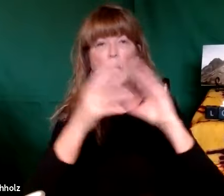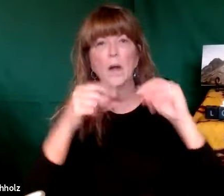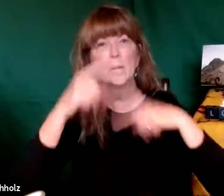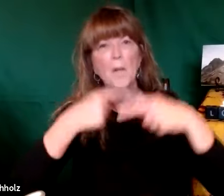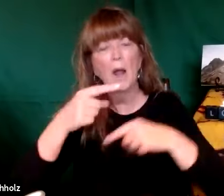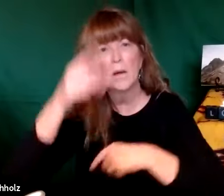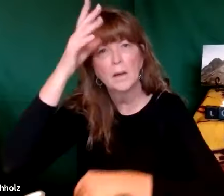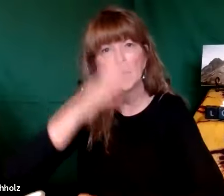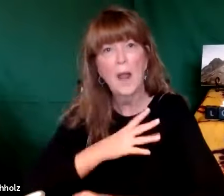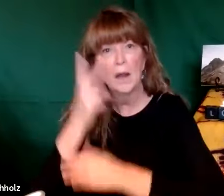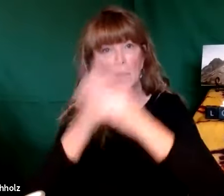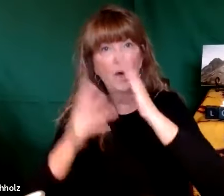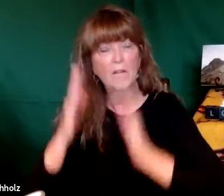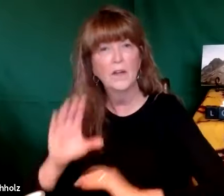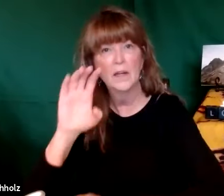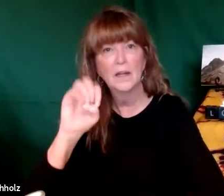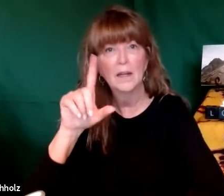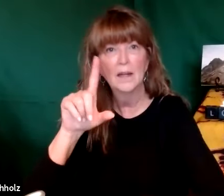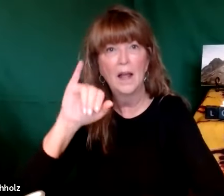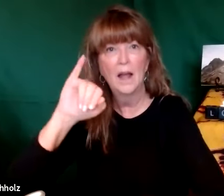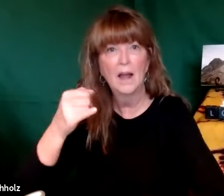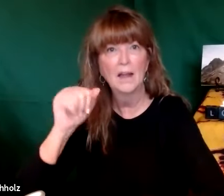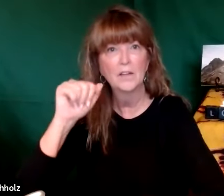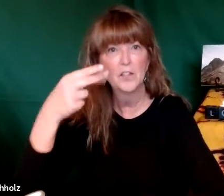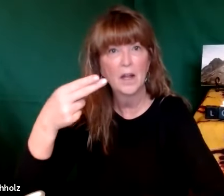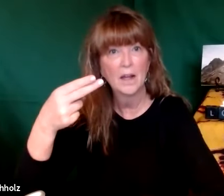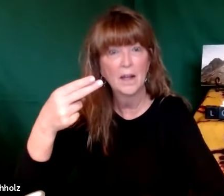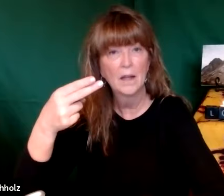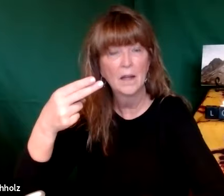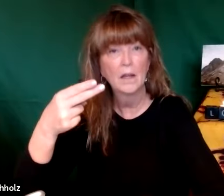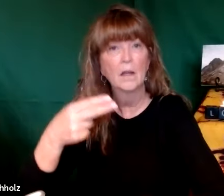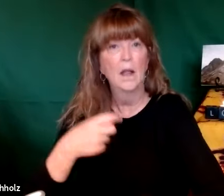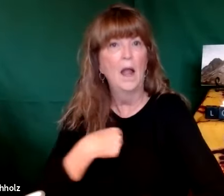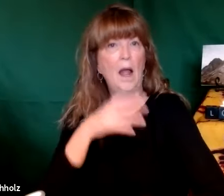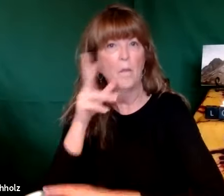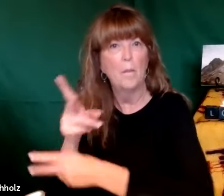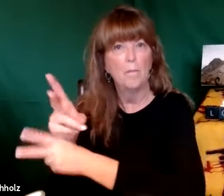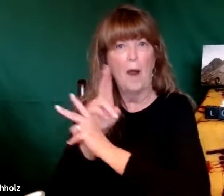this is a very interesting story about a prophet a light about the prophet elijah